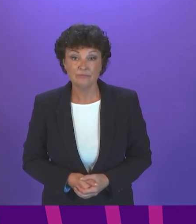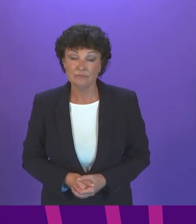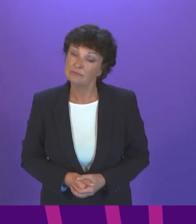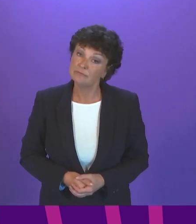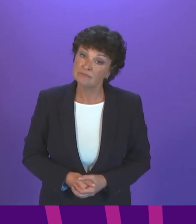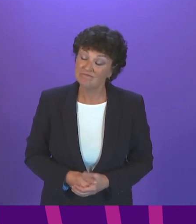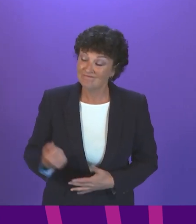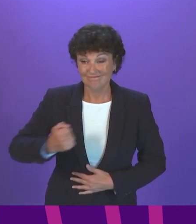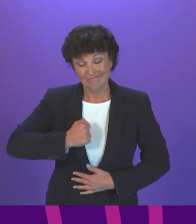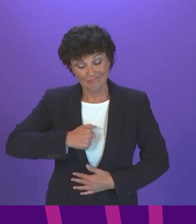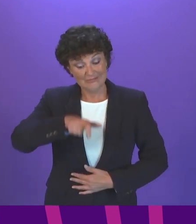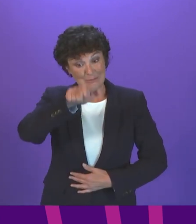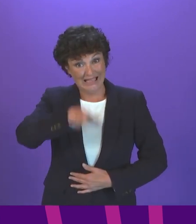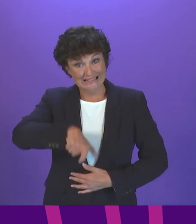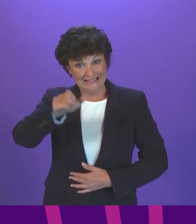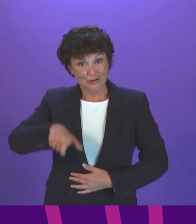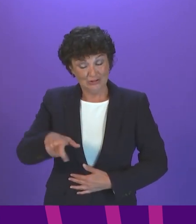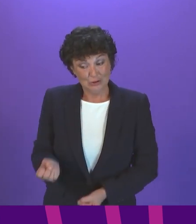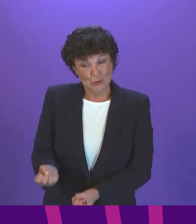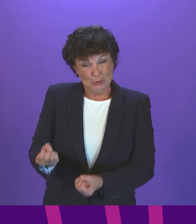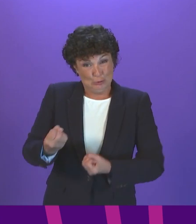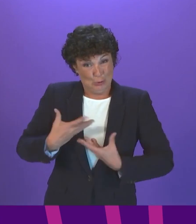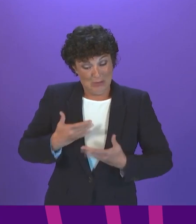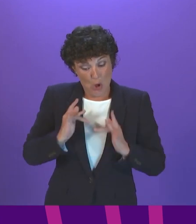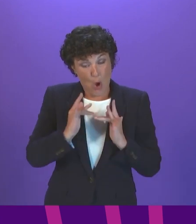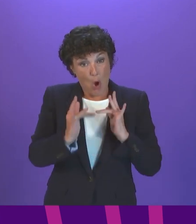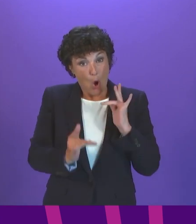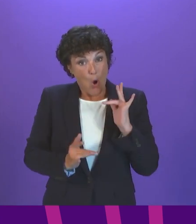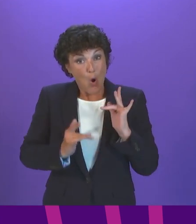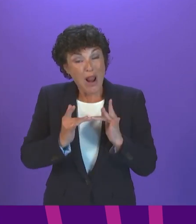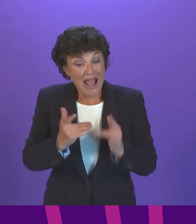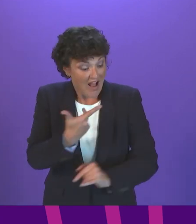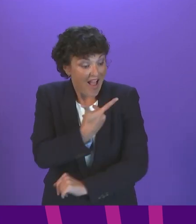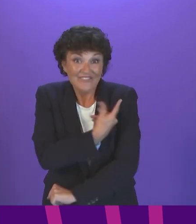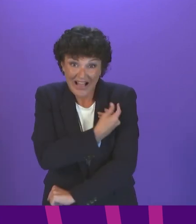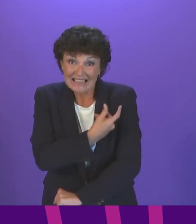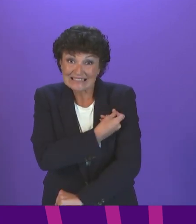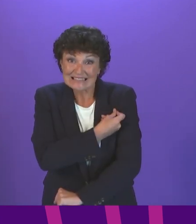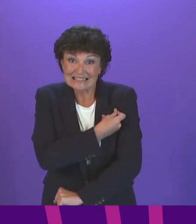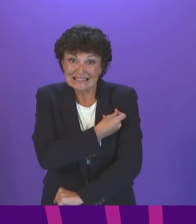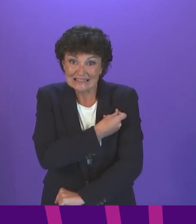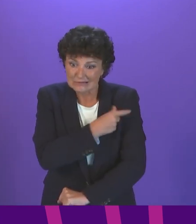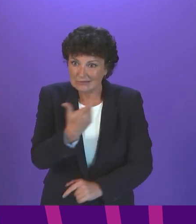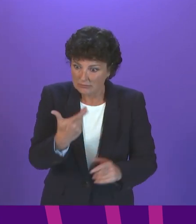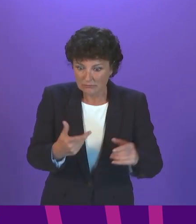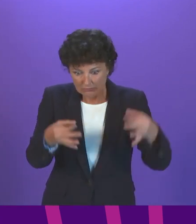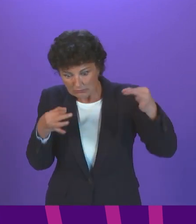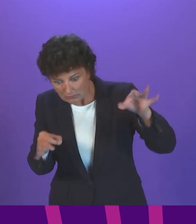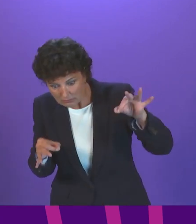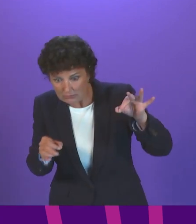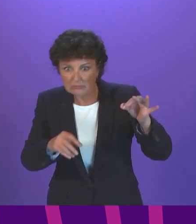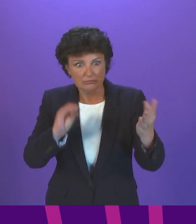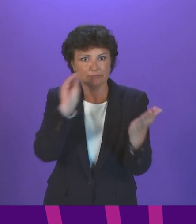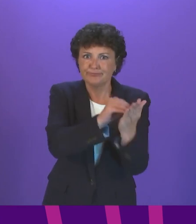Constituents have told me that online vaccine status does not record doses received elsewhere in the common travel